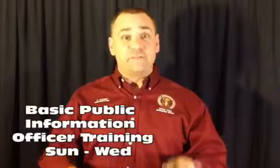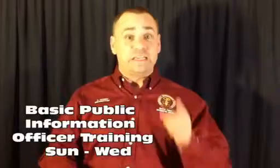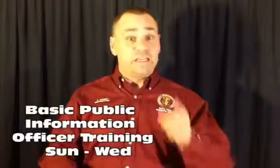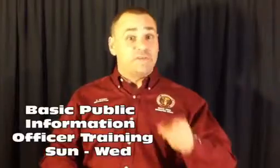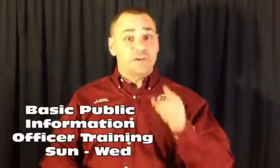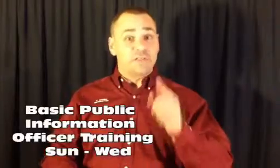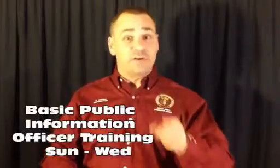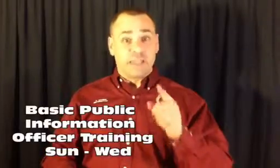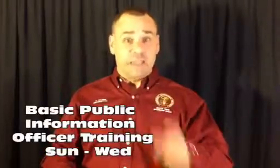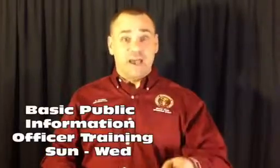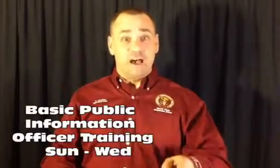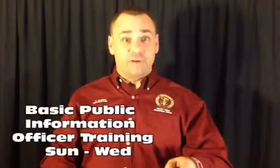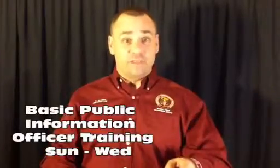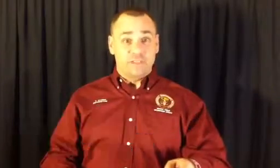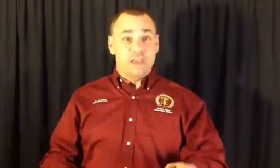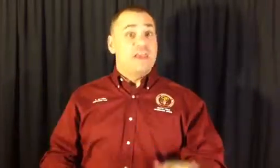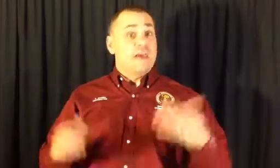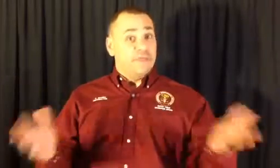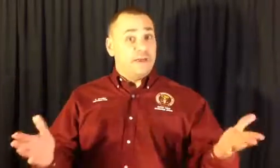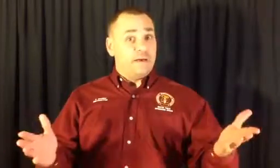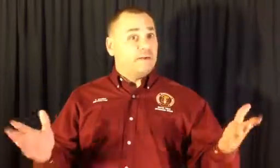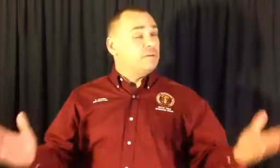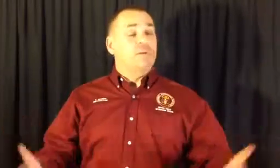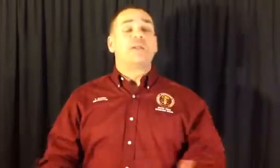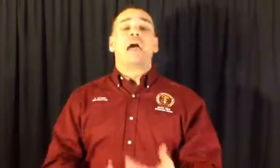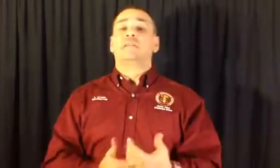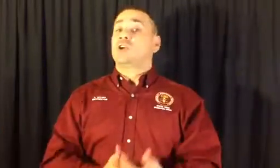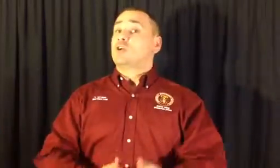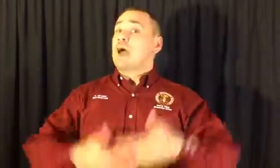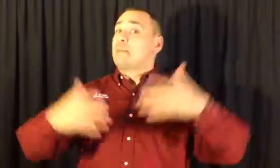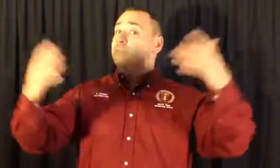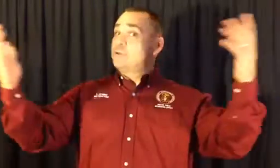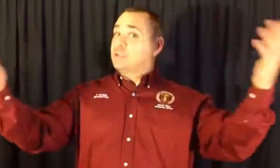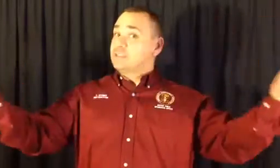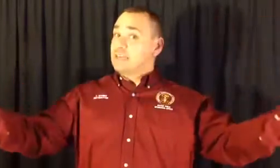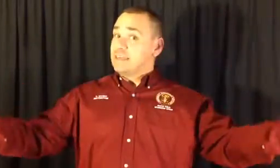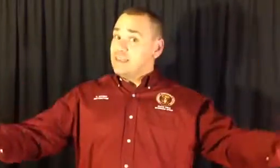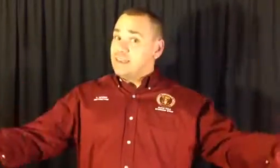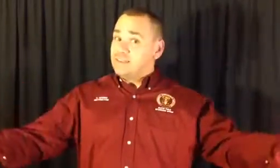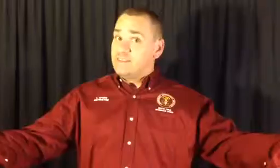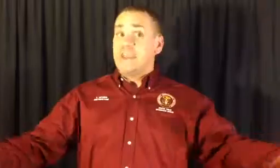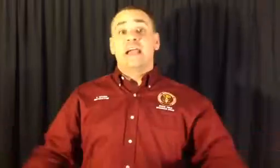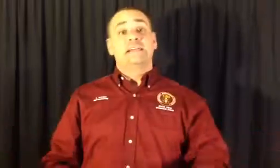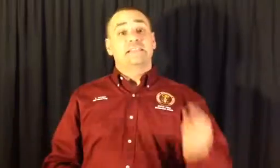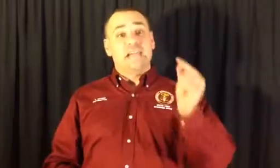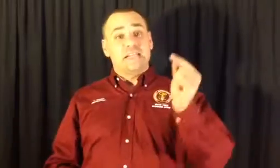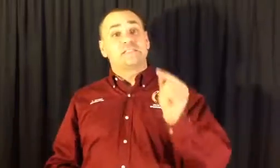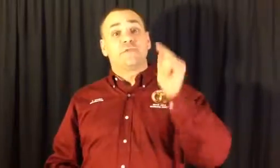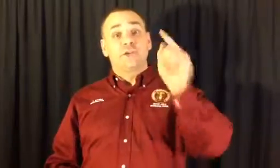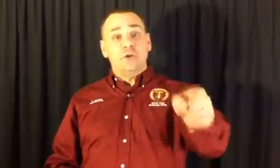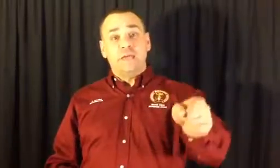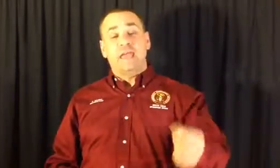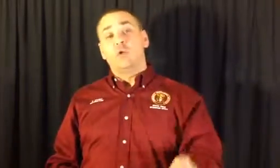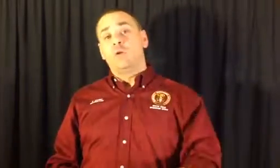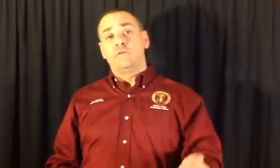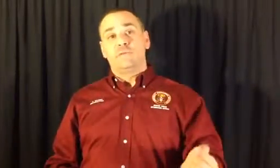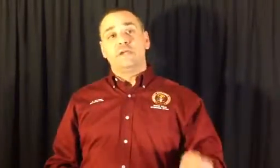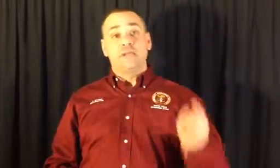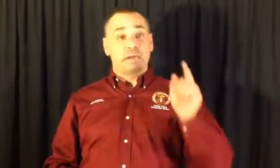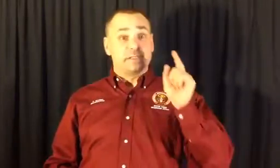Governor's Hurricane Conference. They'll you'll learn how to turn opportunities like this into chances for you to get your information out to